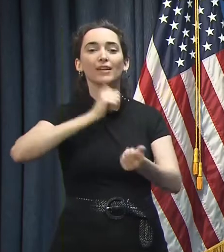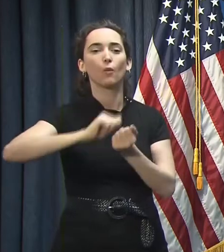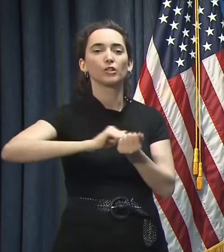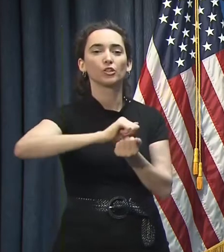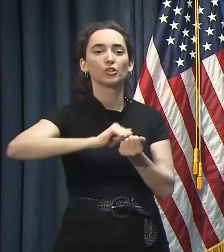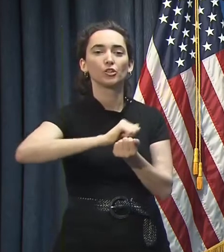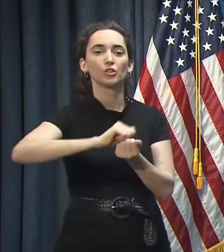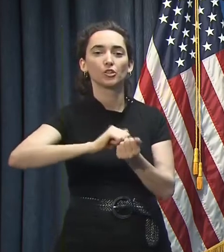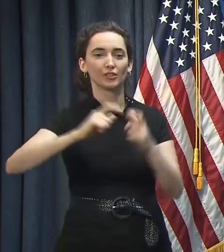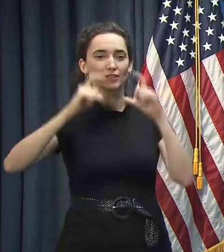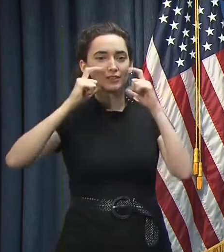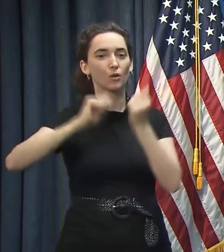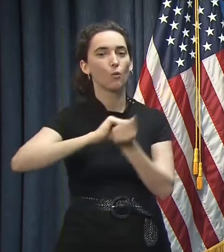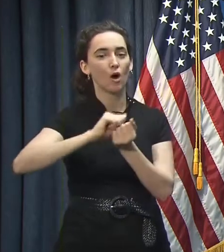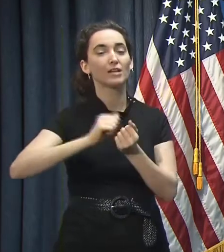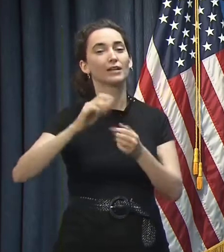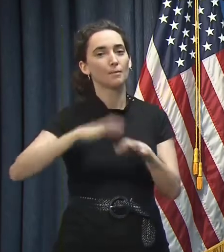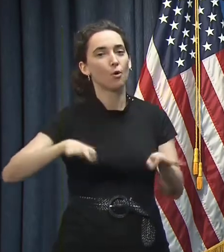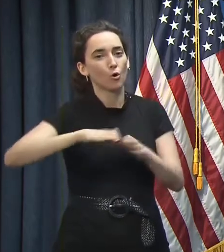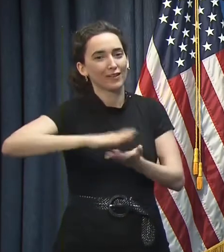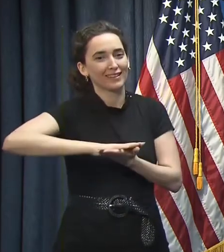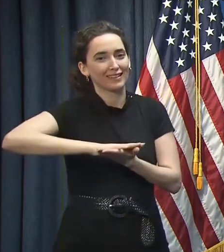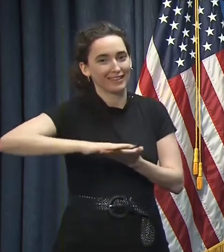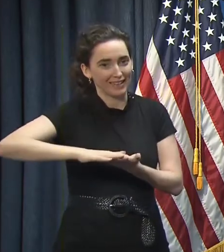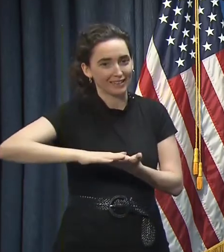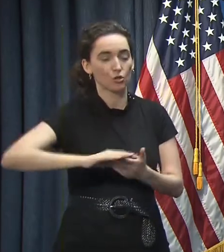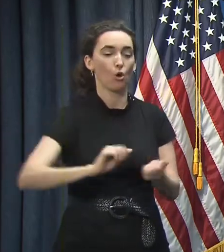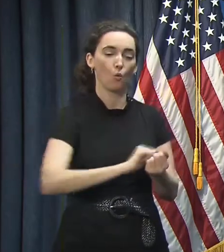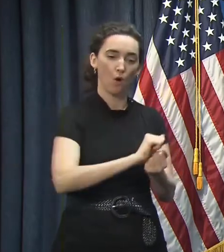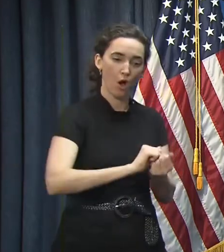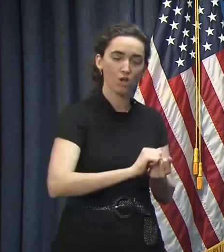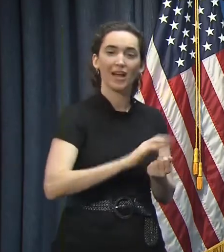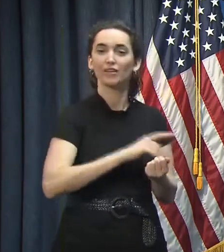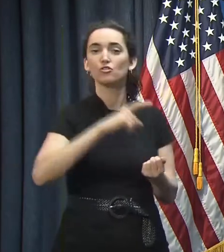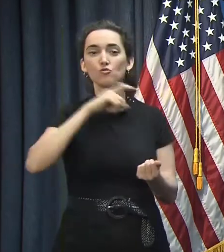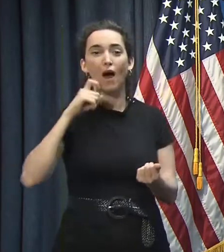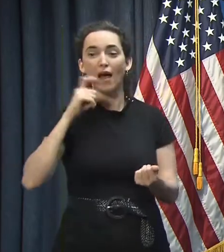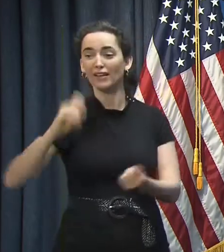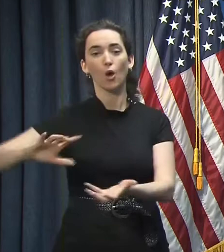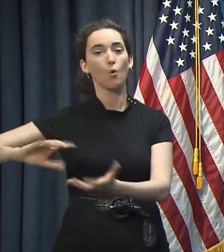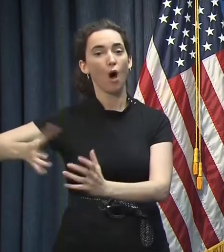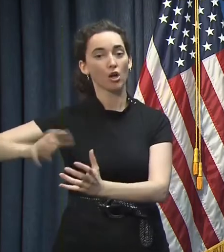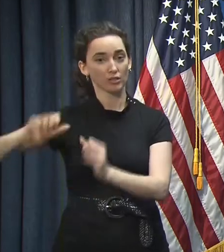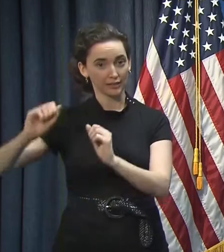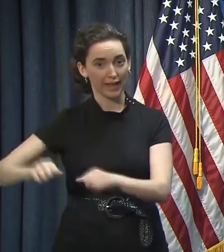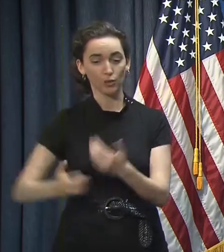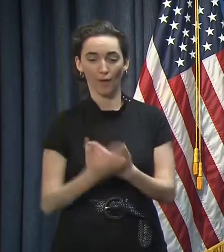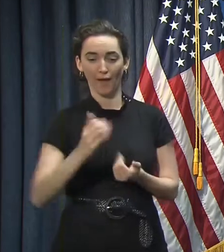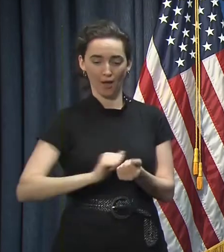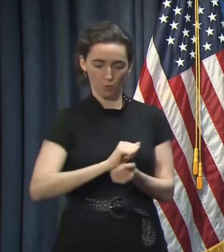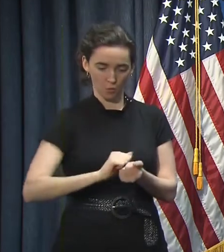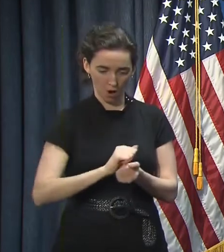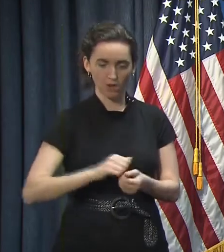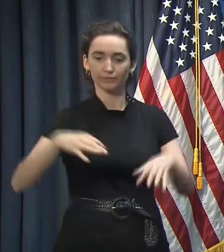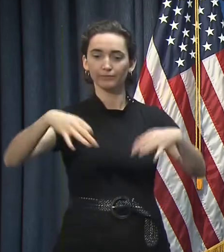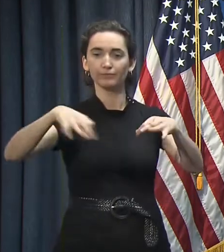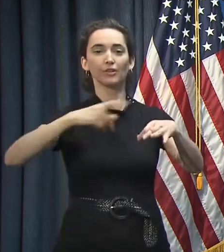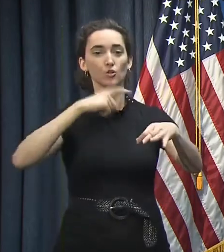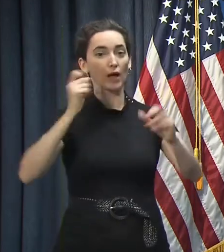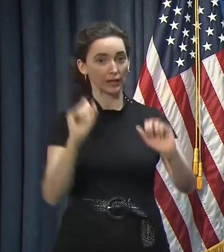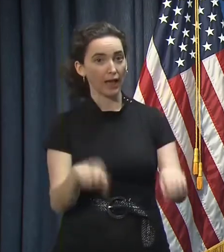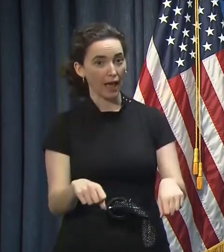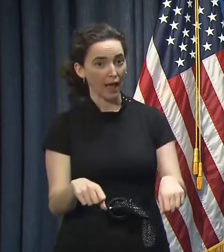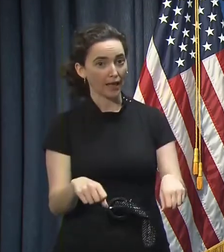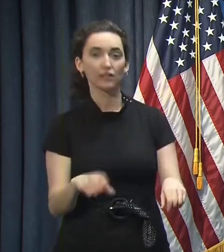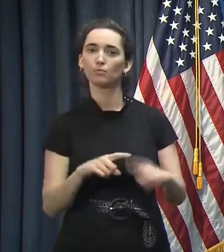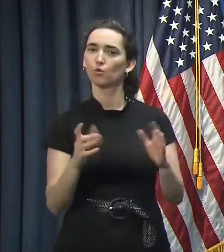important that they stay clean. So wash and dry – you can put them in your laundry, you can hand wash them and dry them. But